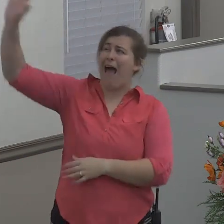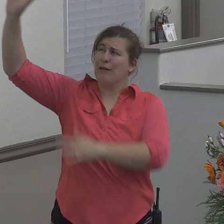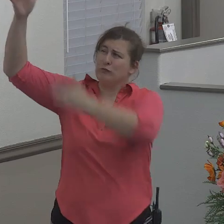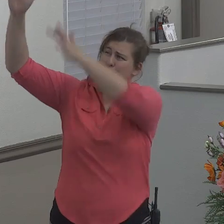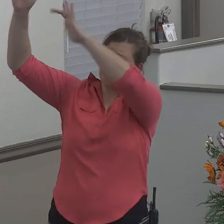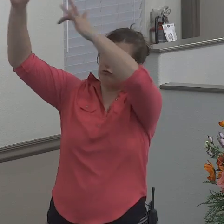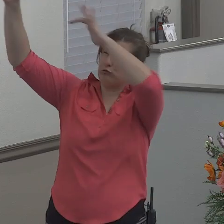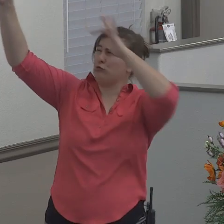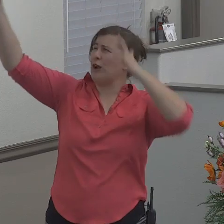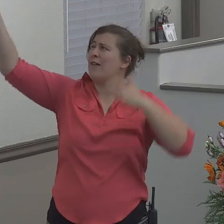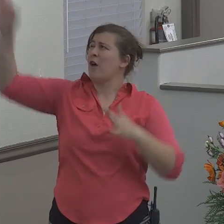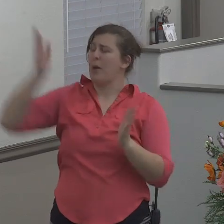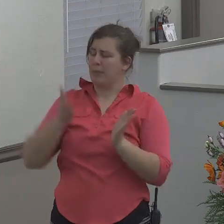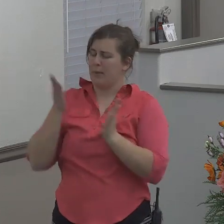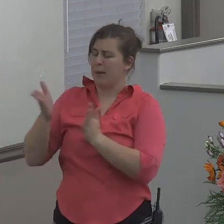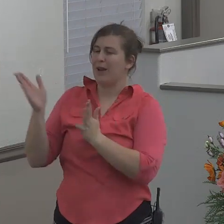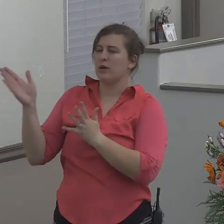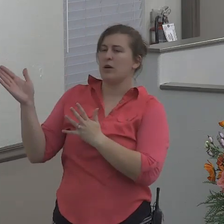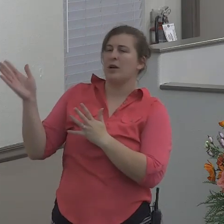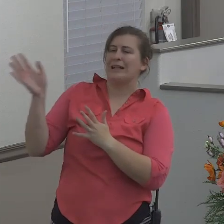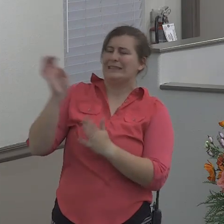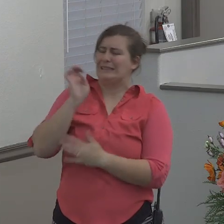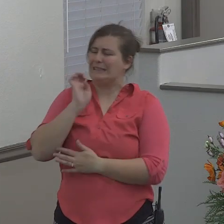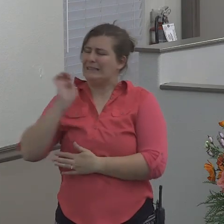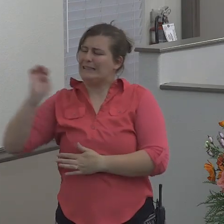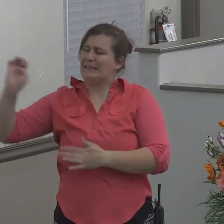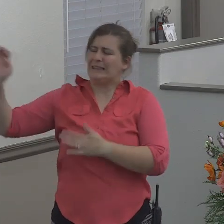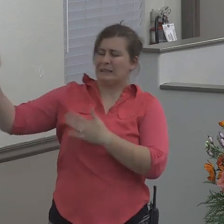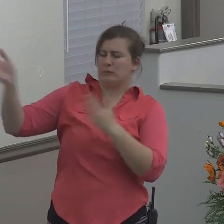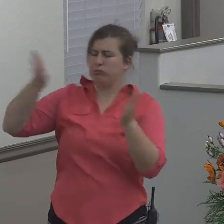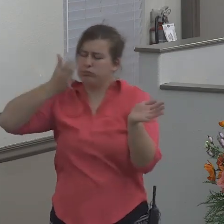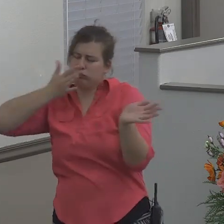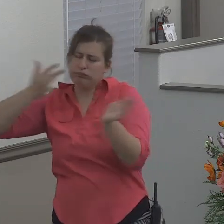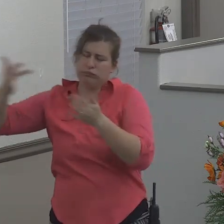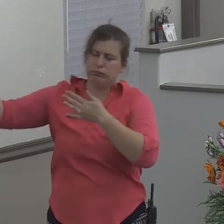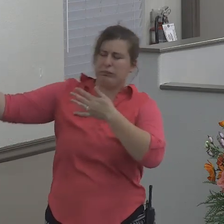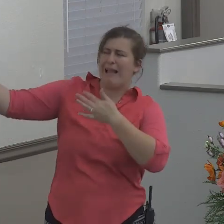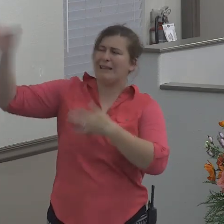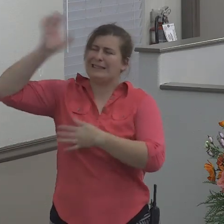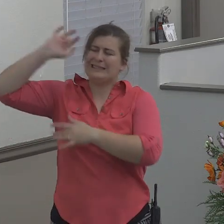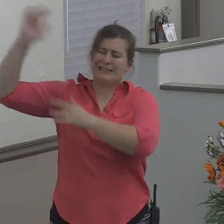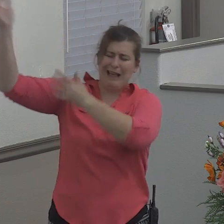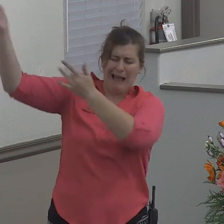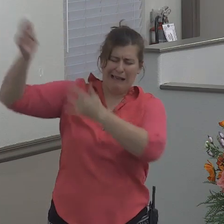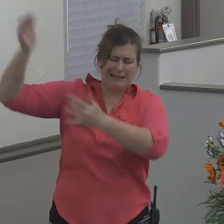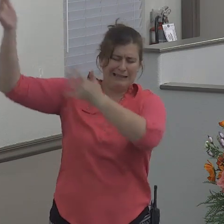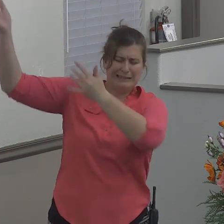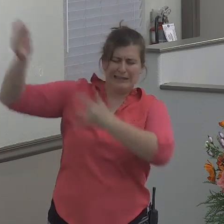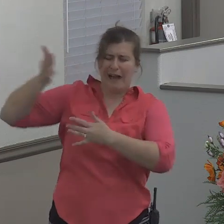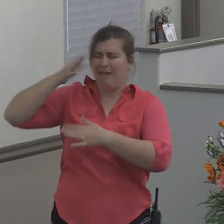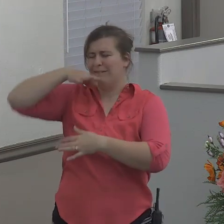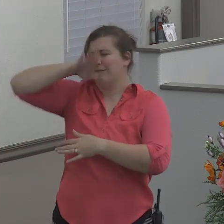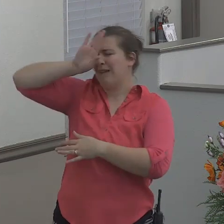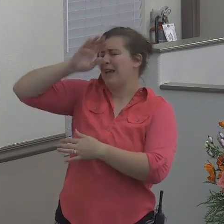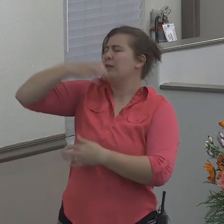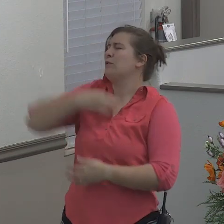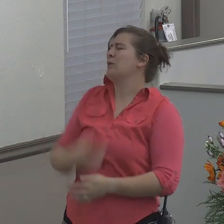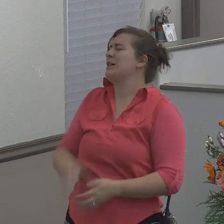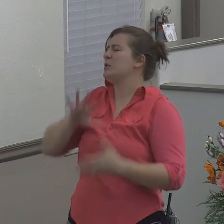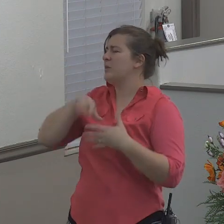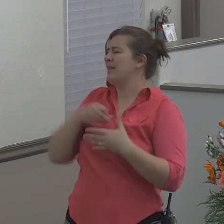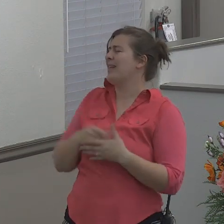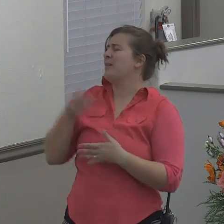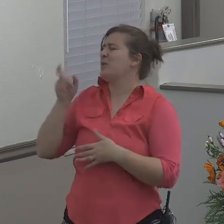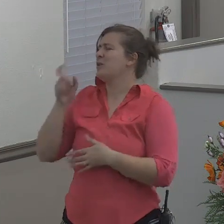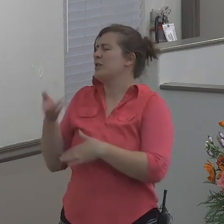prepared a vehement east wind and the sun beat upon the head of Jonah then he fainted and wished in himself to die and said